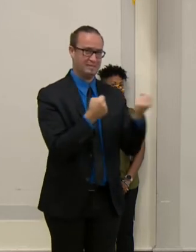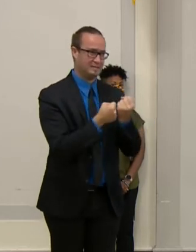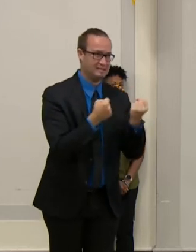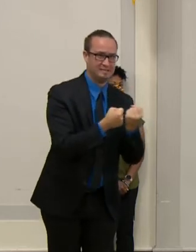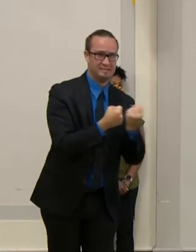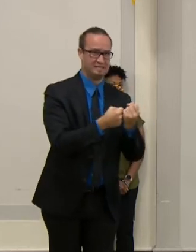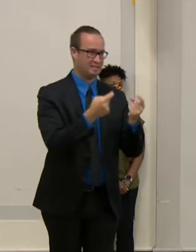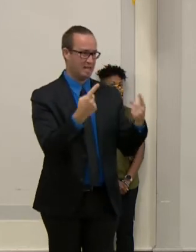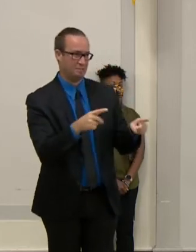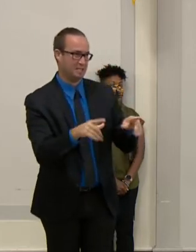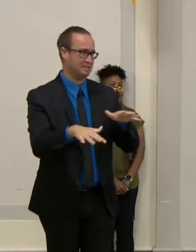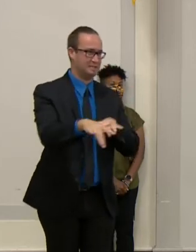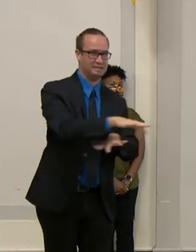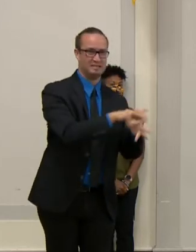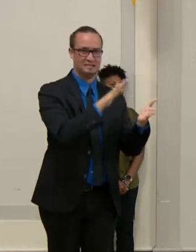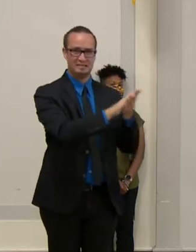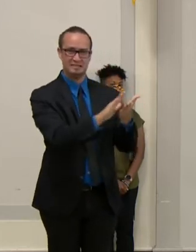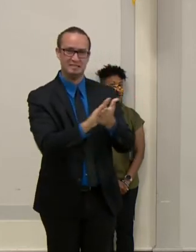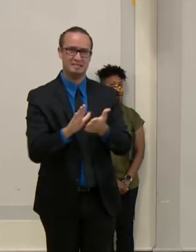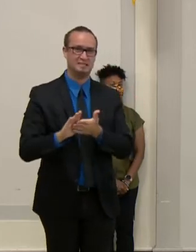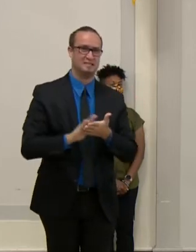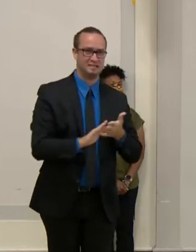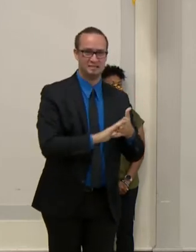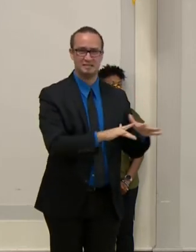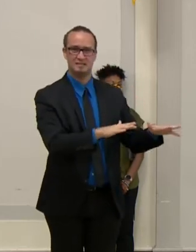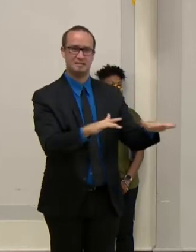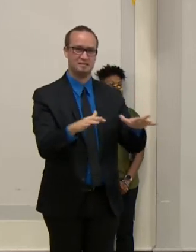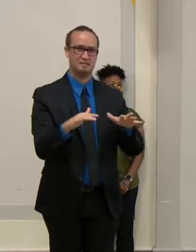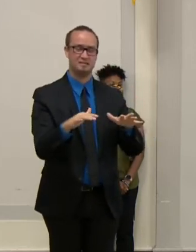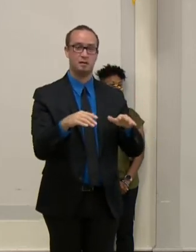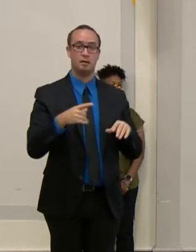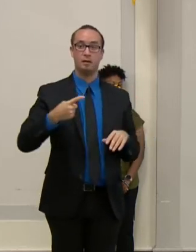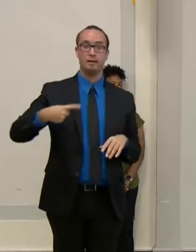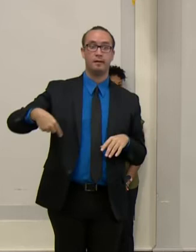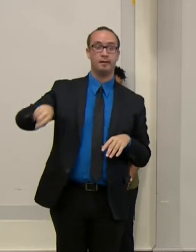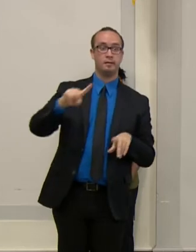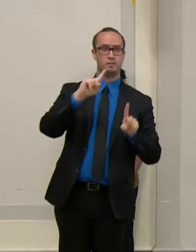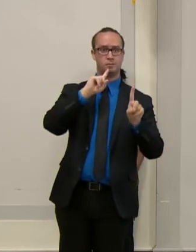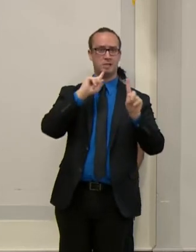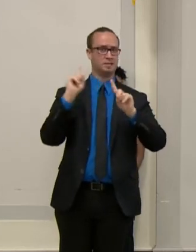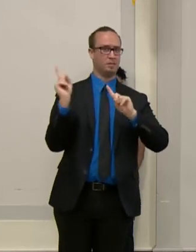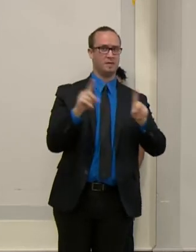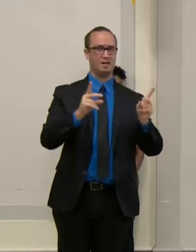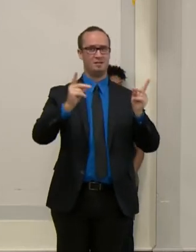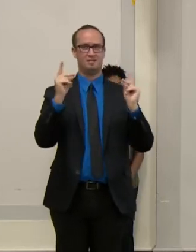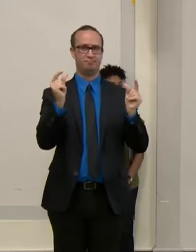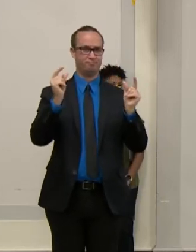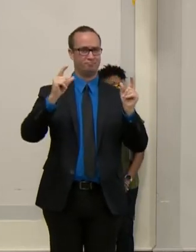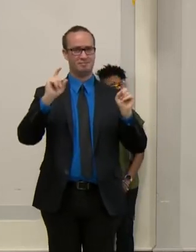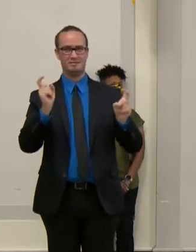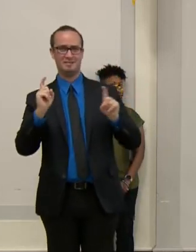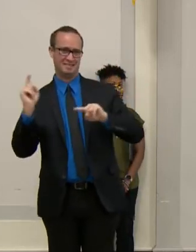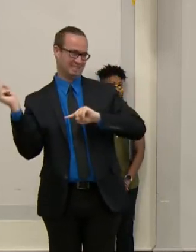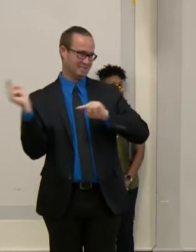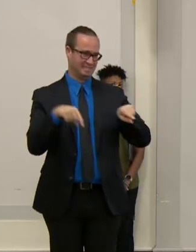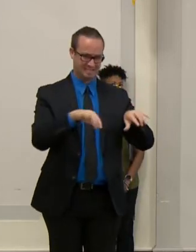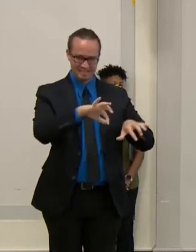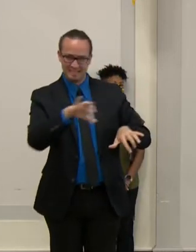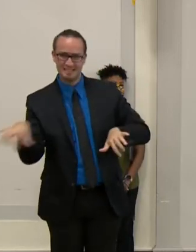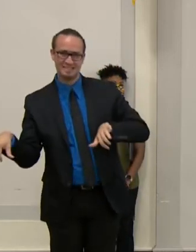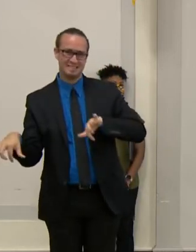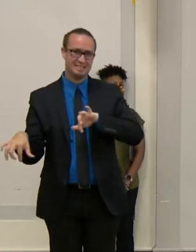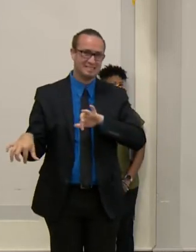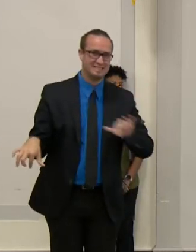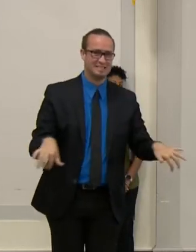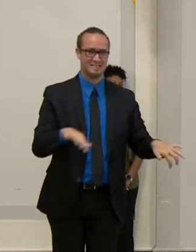Thank you to the first responders and city employees who spent days there digging through debris and rubble to secure the area for the